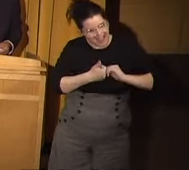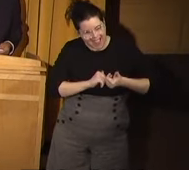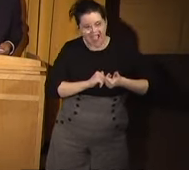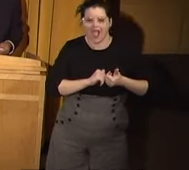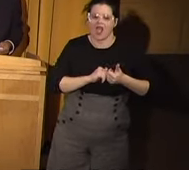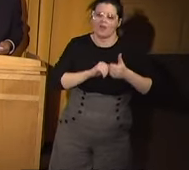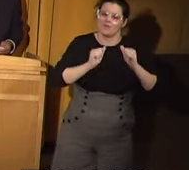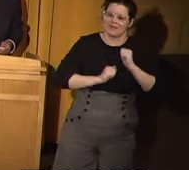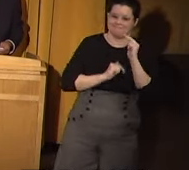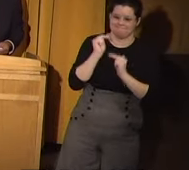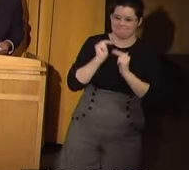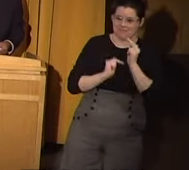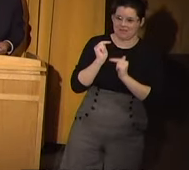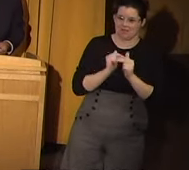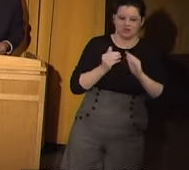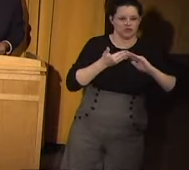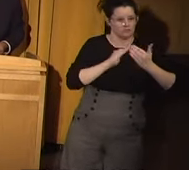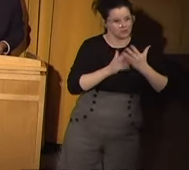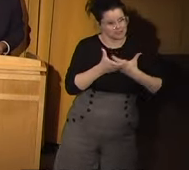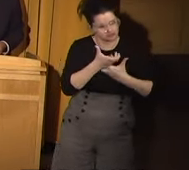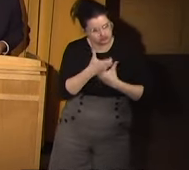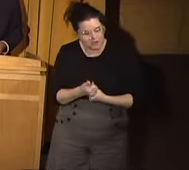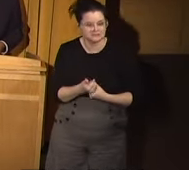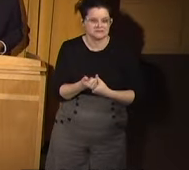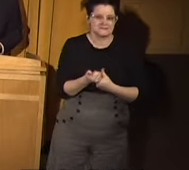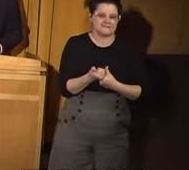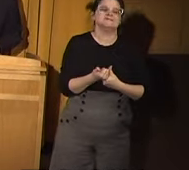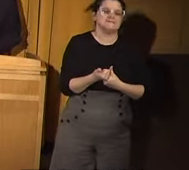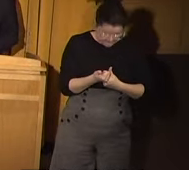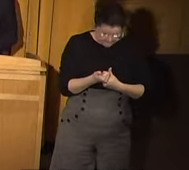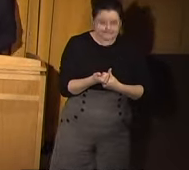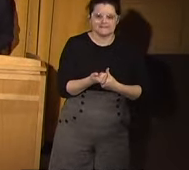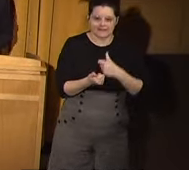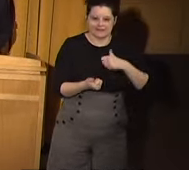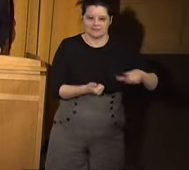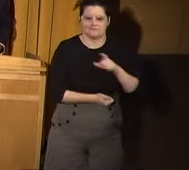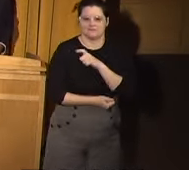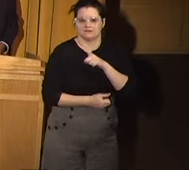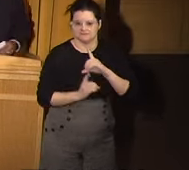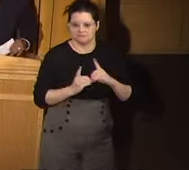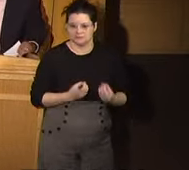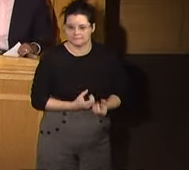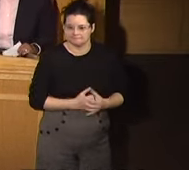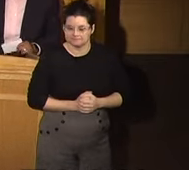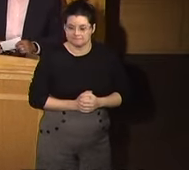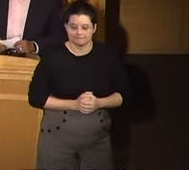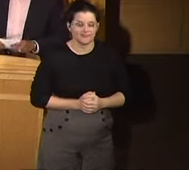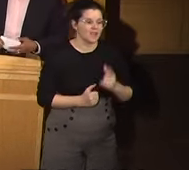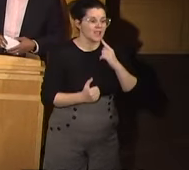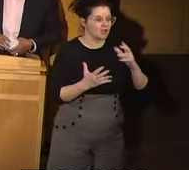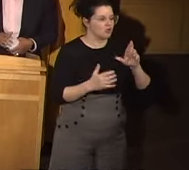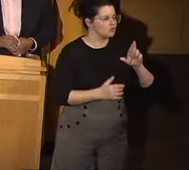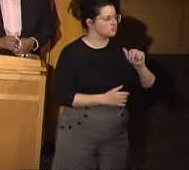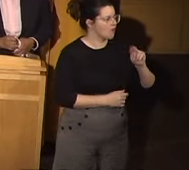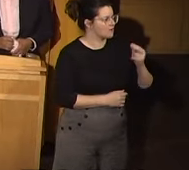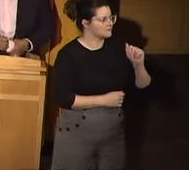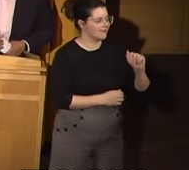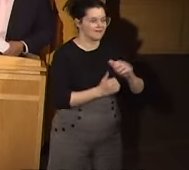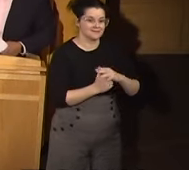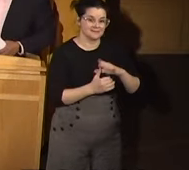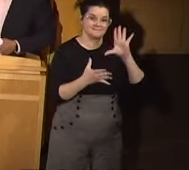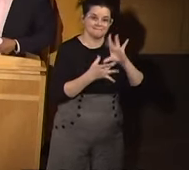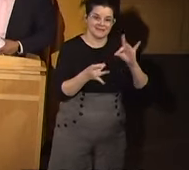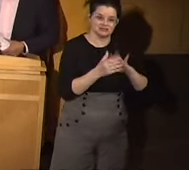community's trust and confidence in their law enforcement agency. I'd like to, Rania mentioned that she's from